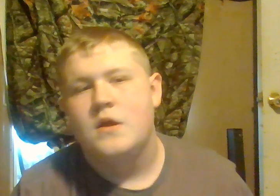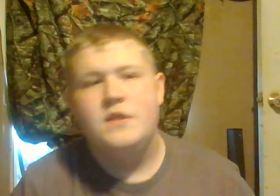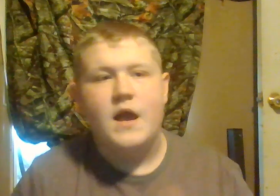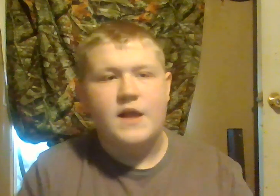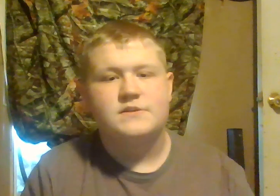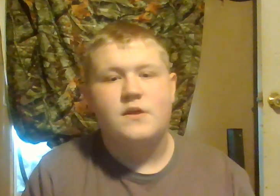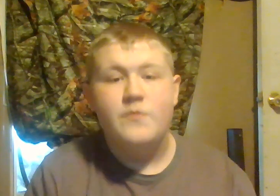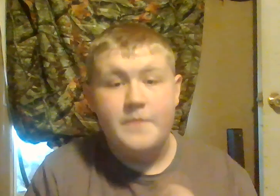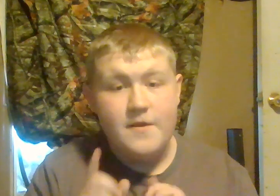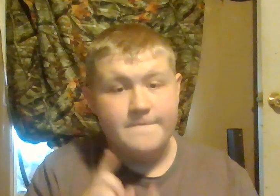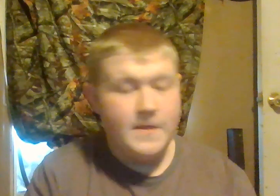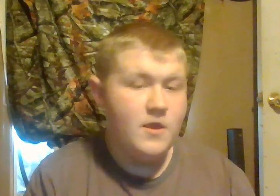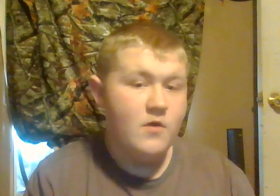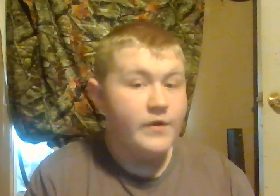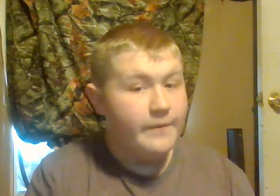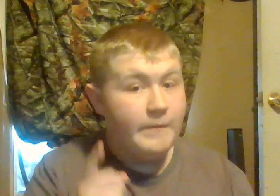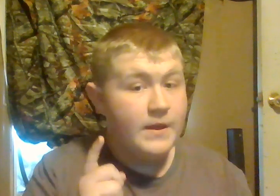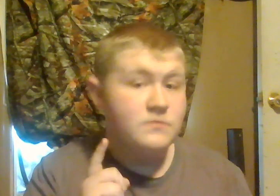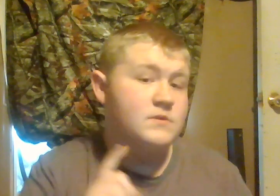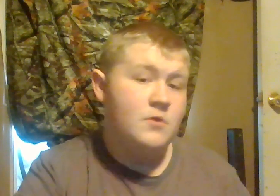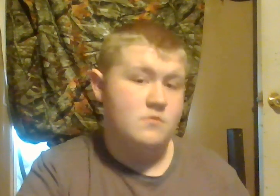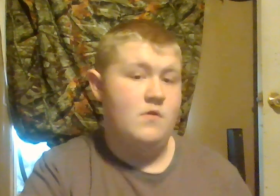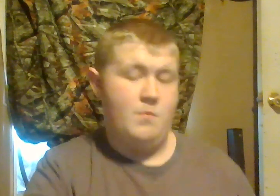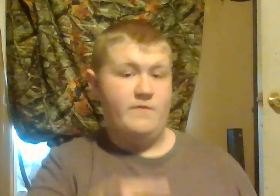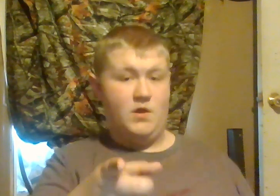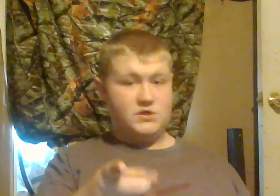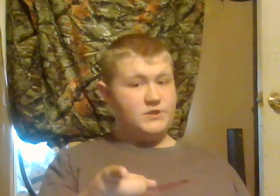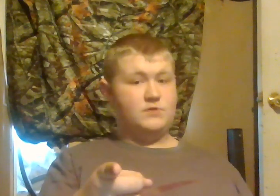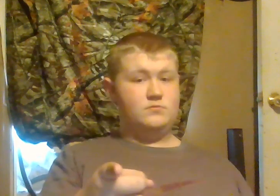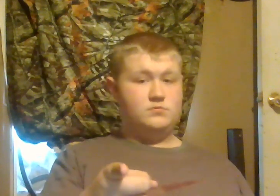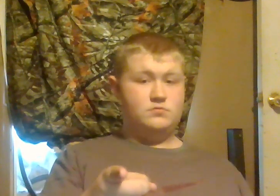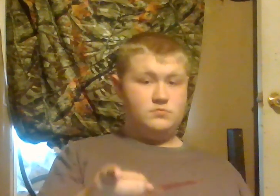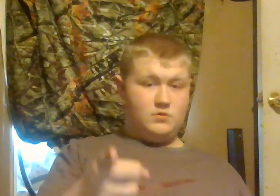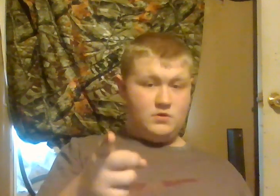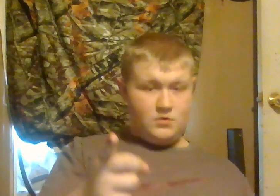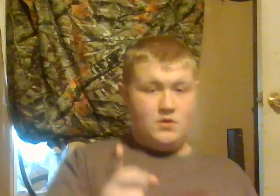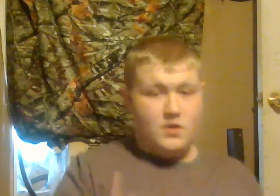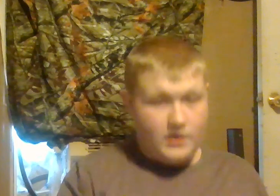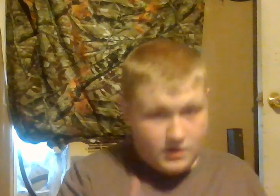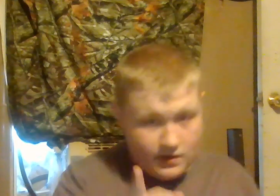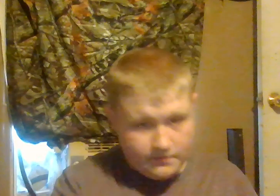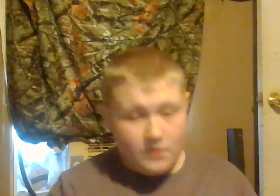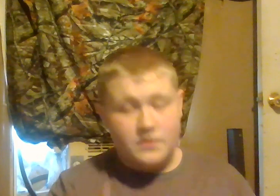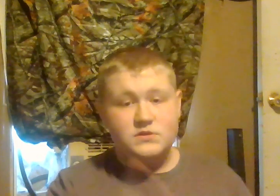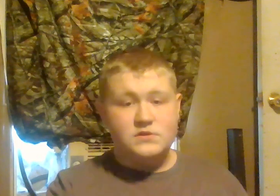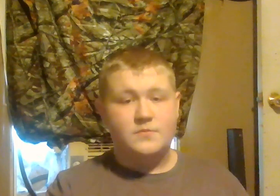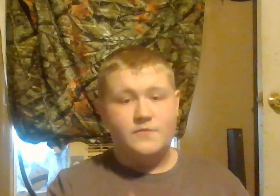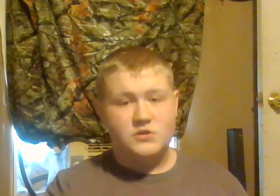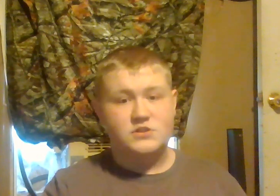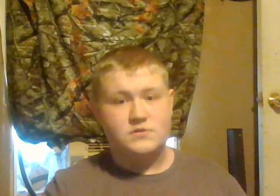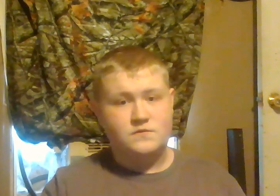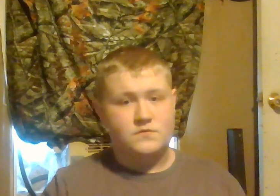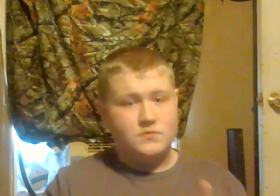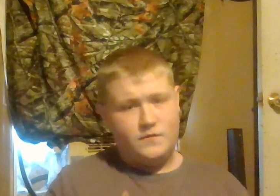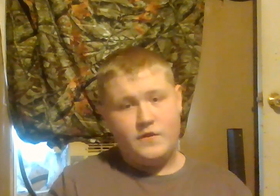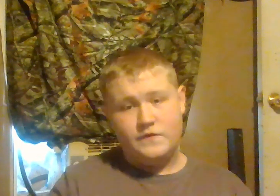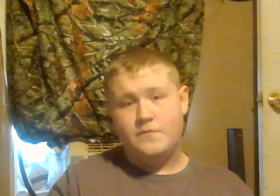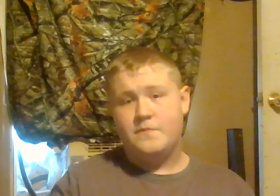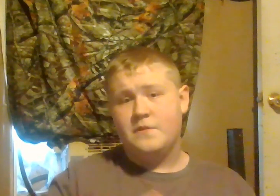yeah guys there will be a video coming out tomorrow on my vlog channel and I'm gonna post it on my vlog channel anything with